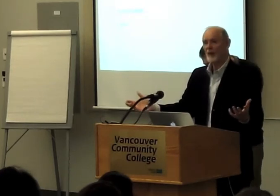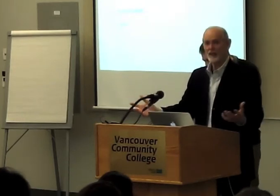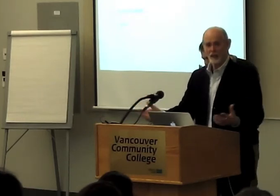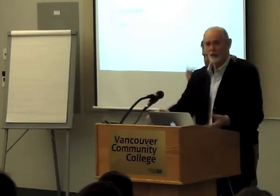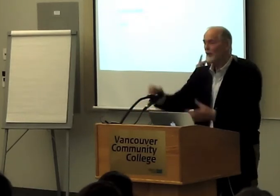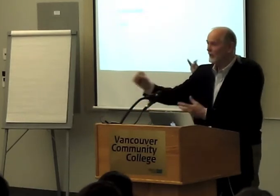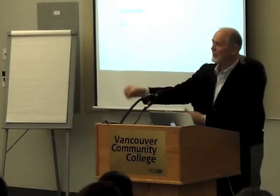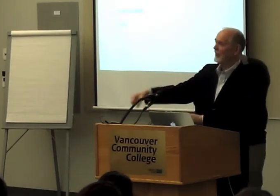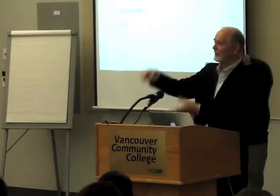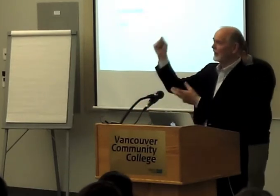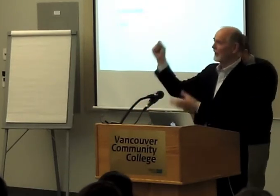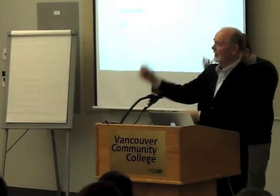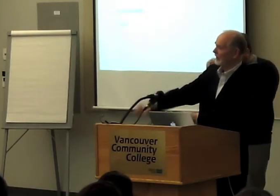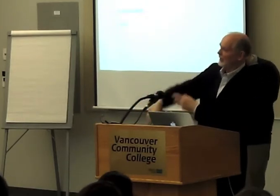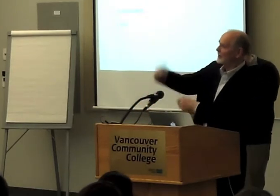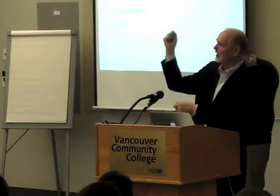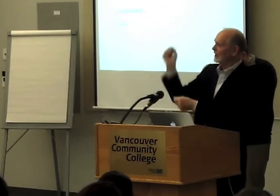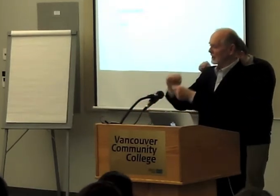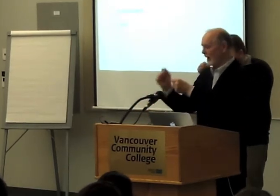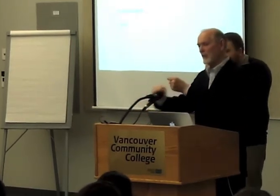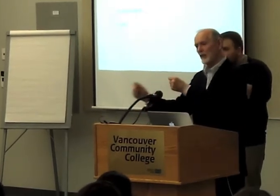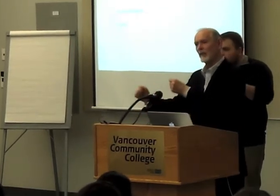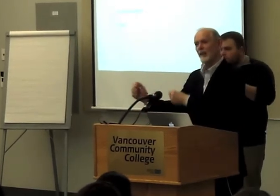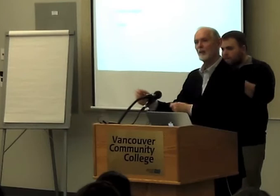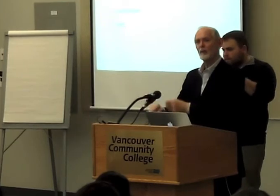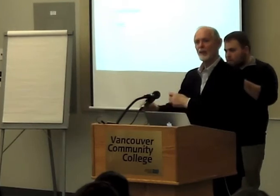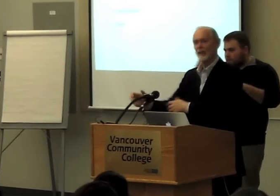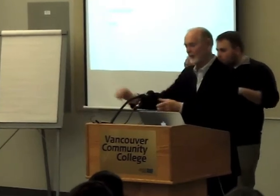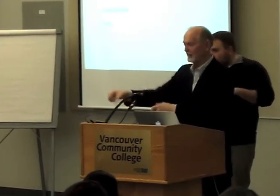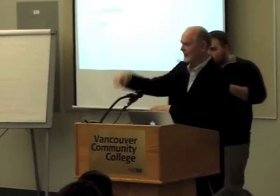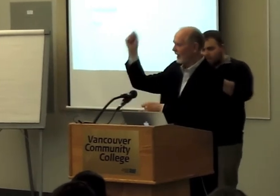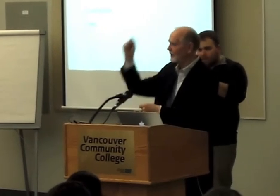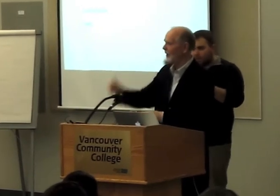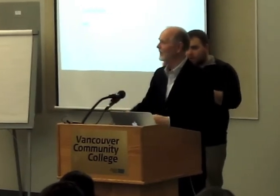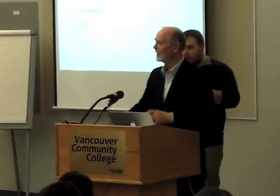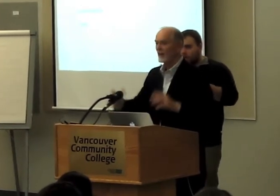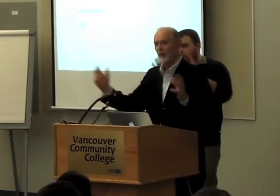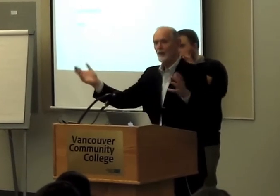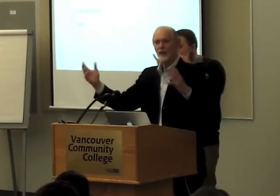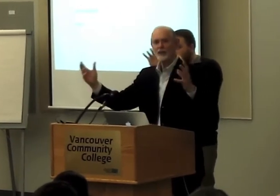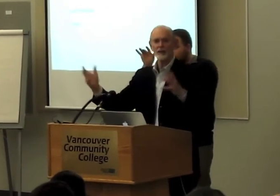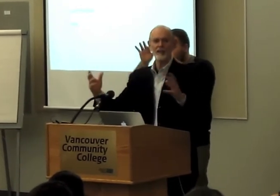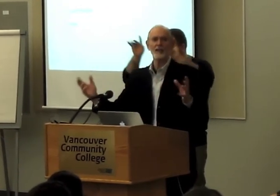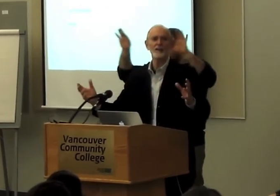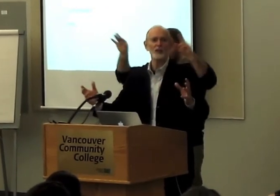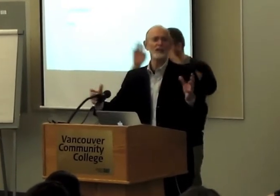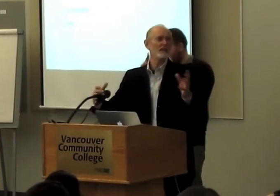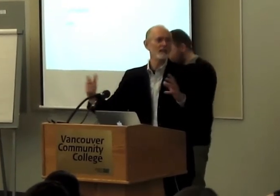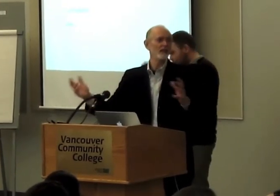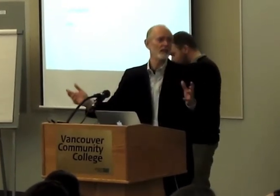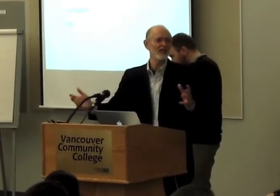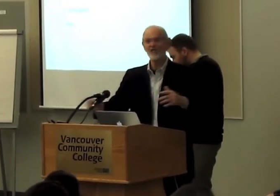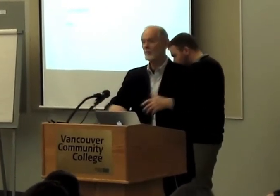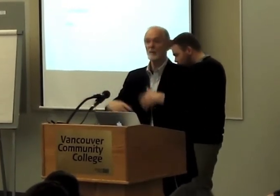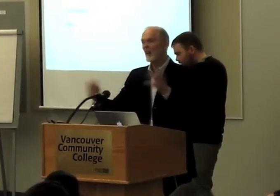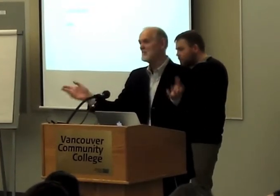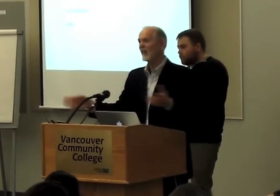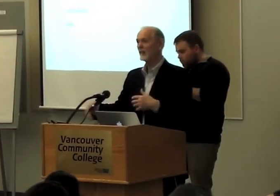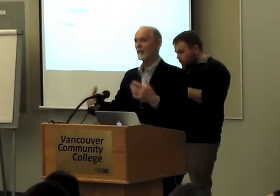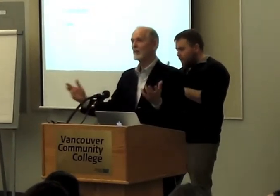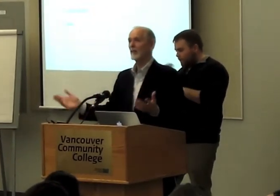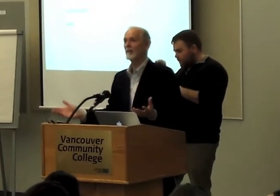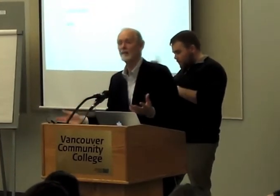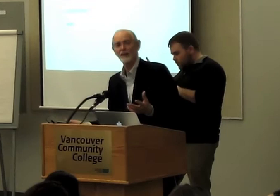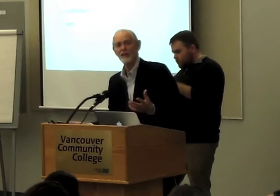who would do the same. And they would take these samples and label where they came from. And gradually, over 20 odd years, interrupted